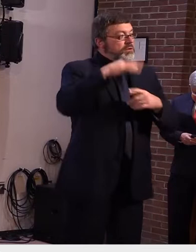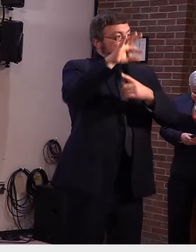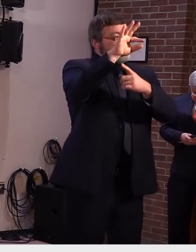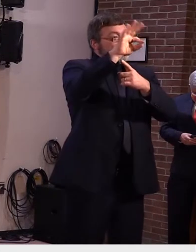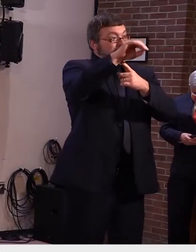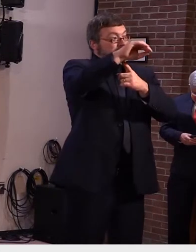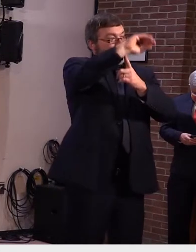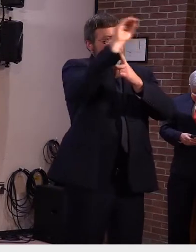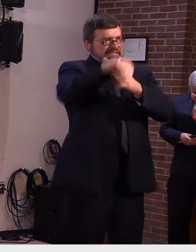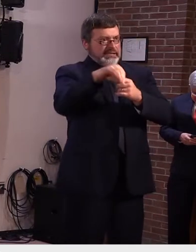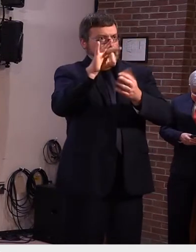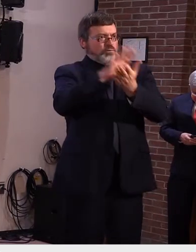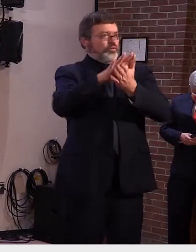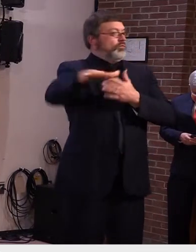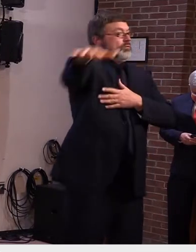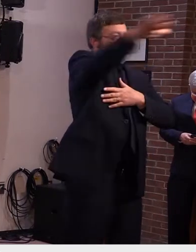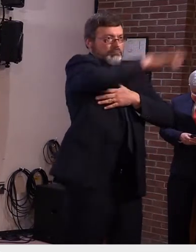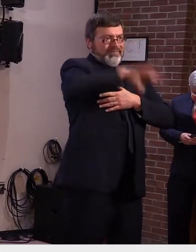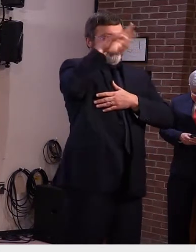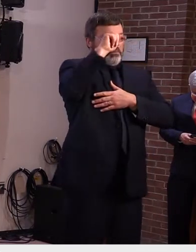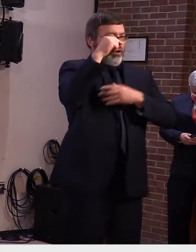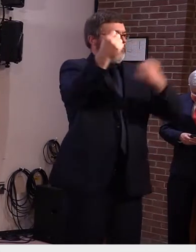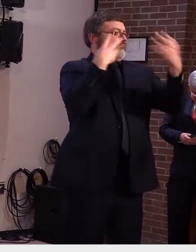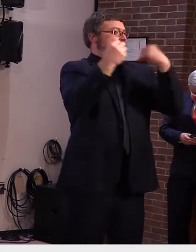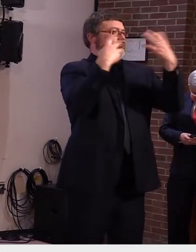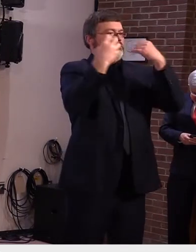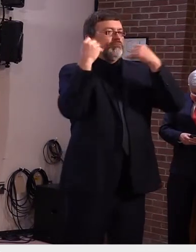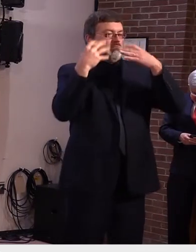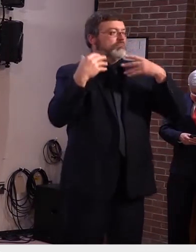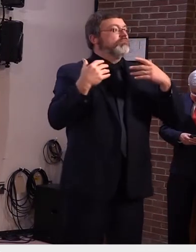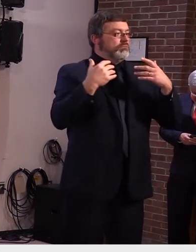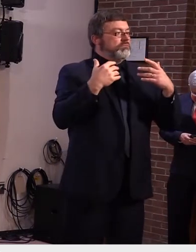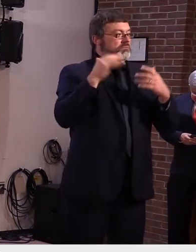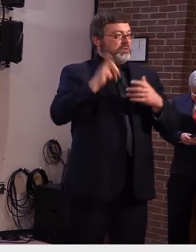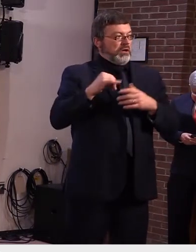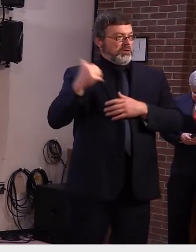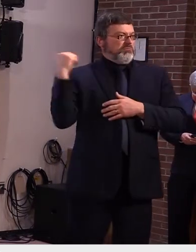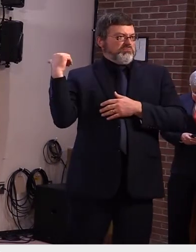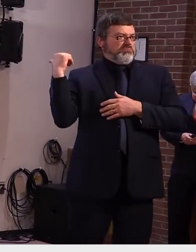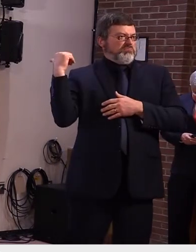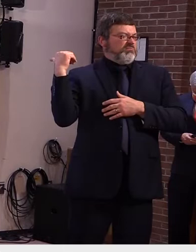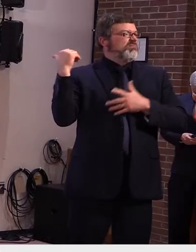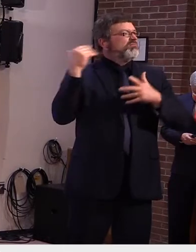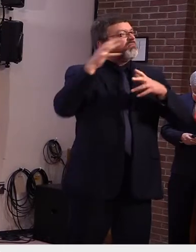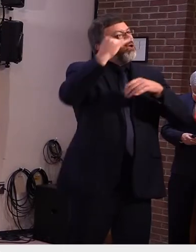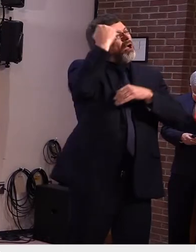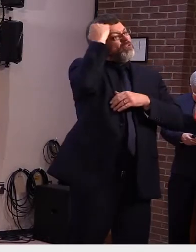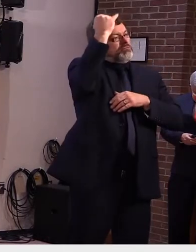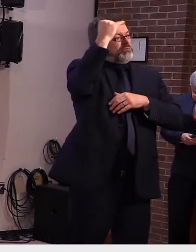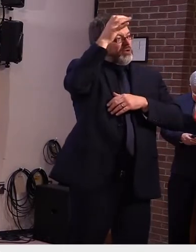charts on the screen provide a good summary of the general trends across the state as of the end of September.